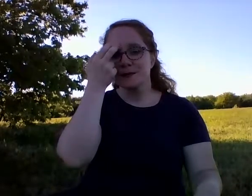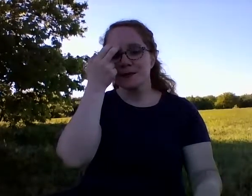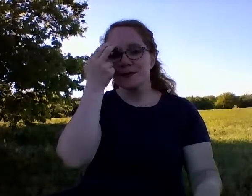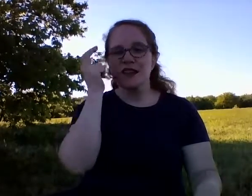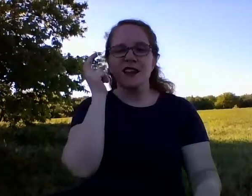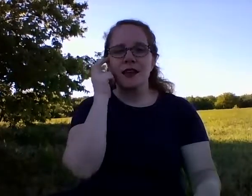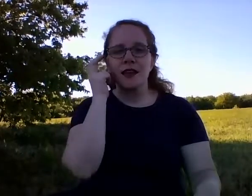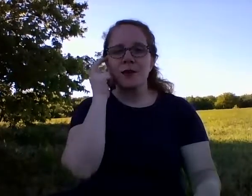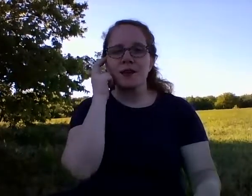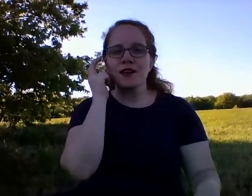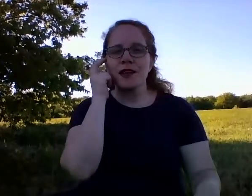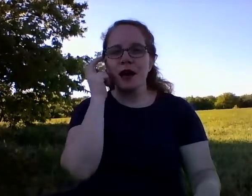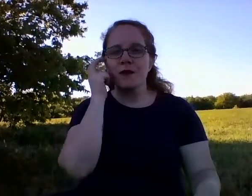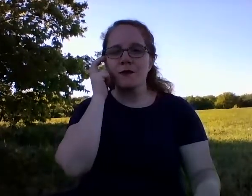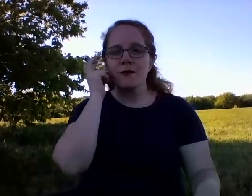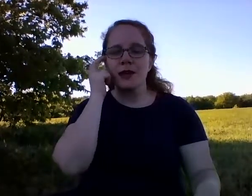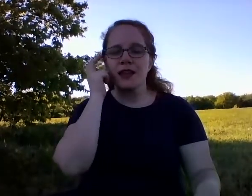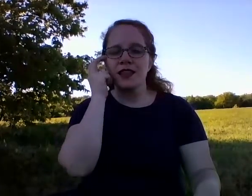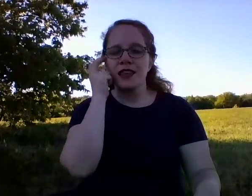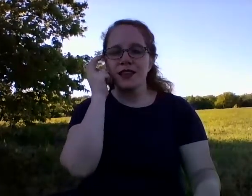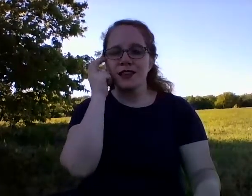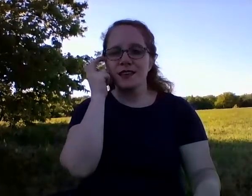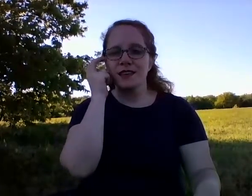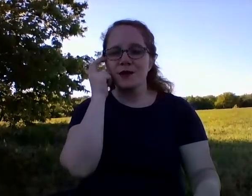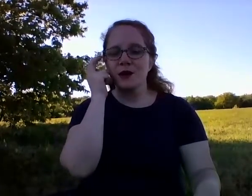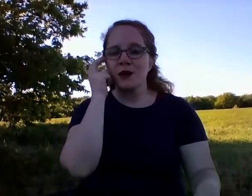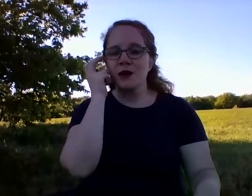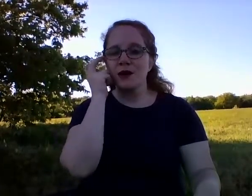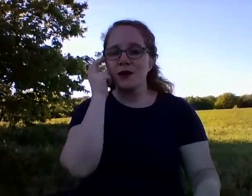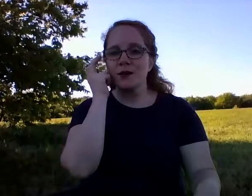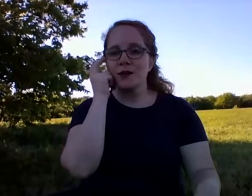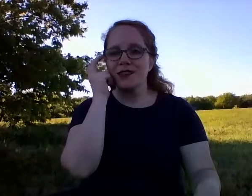I will offer my light unto all the world.